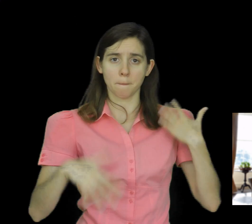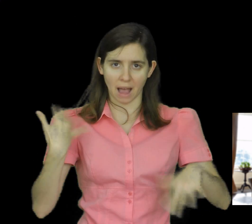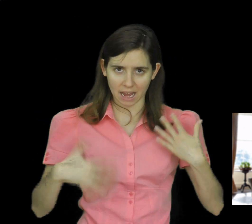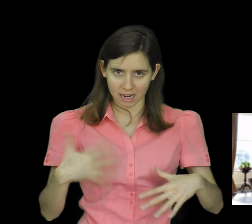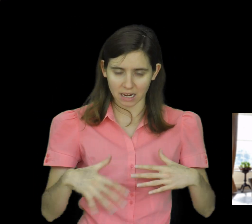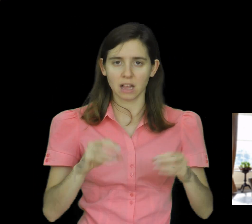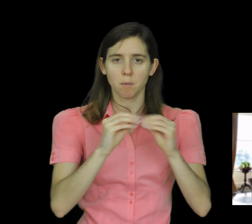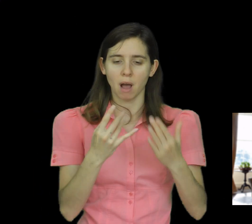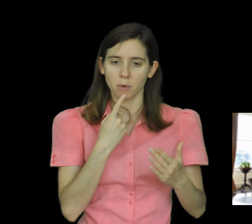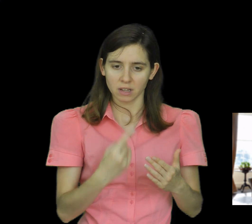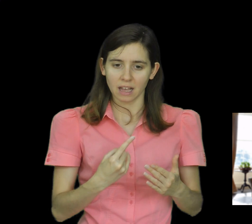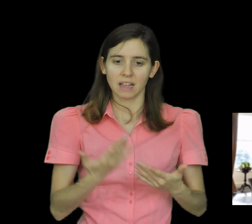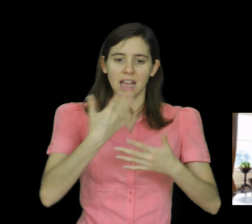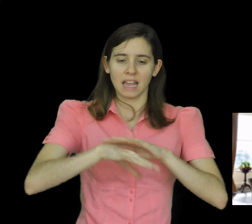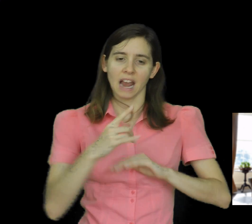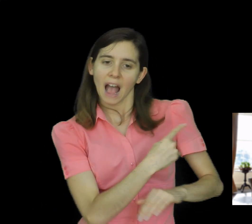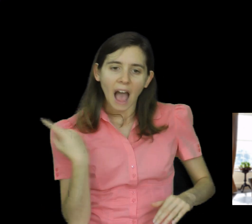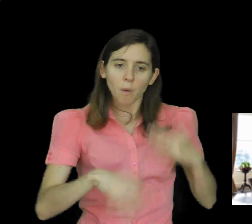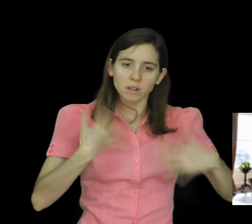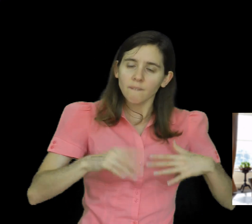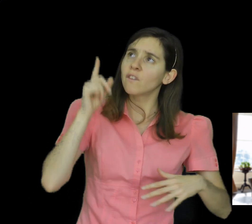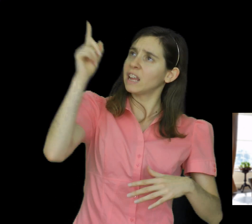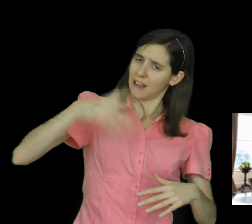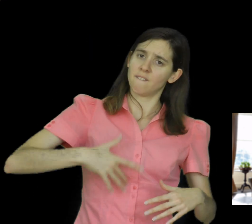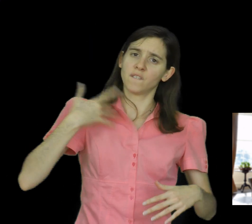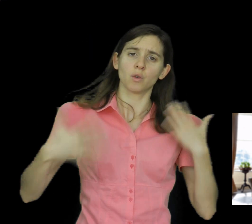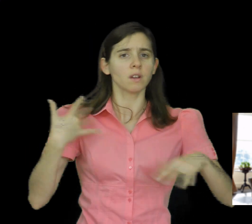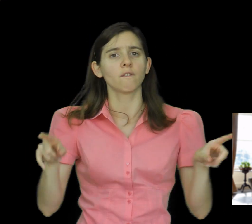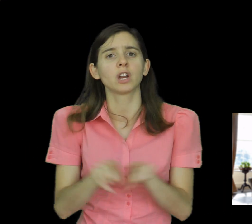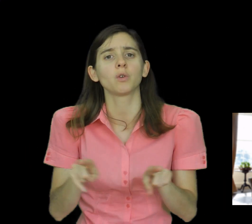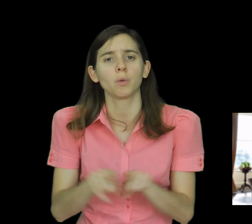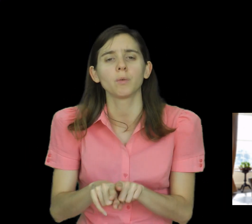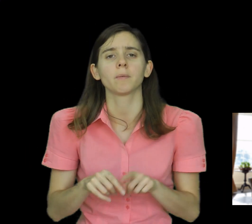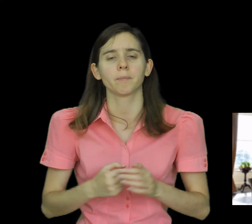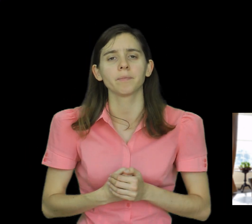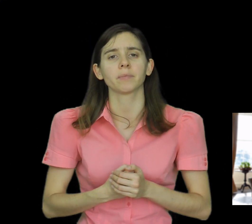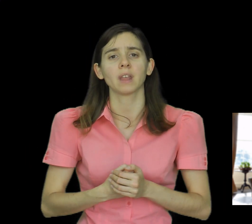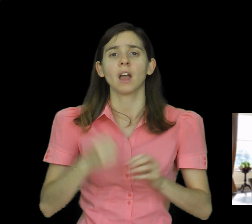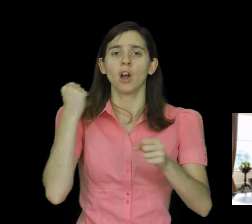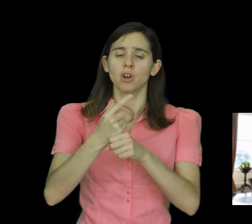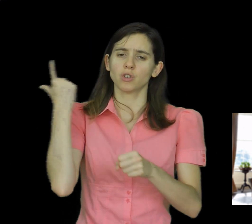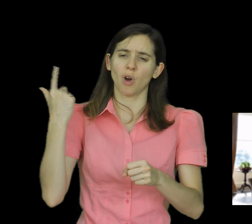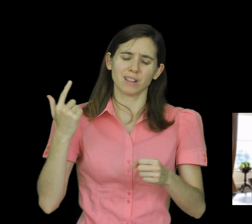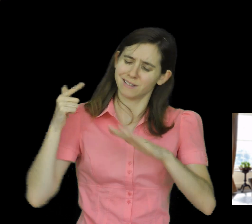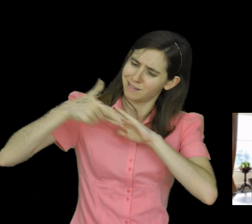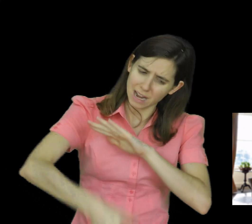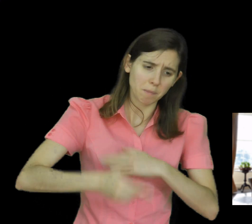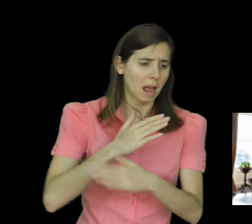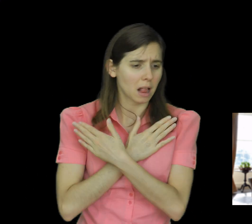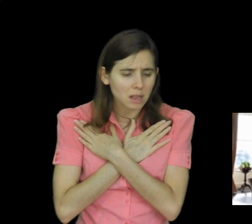In all their affliction he was afflicted. Isaiah chapter 63 and verse 9. God so deeply loves each member of the